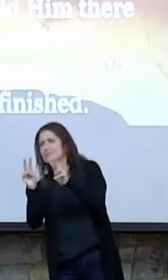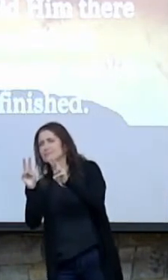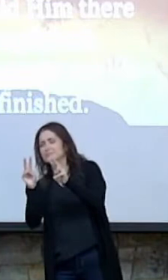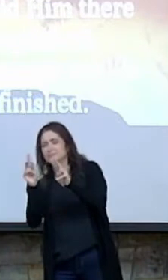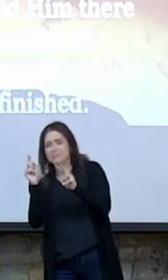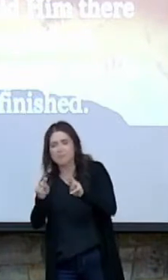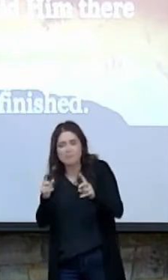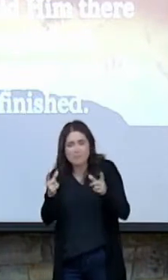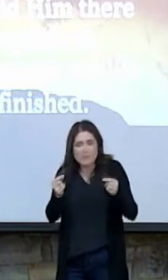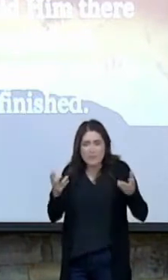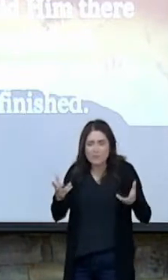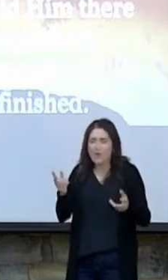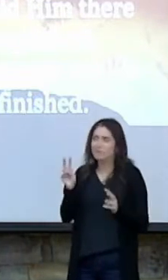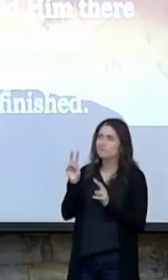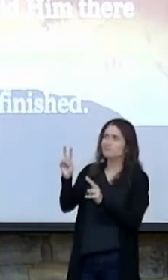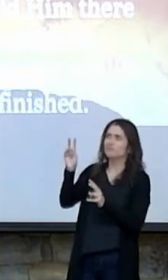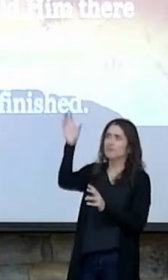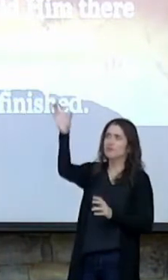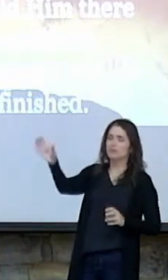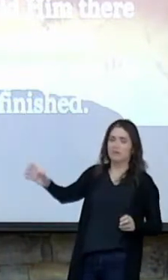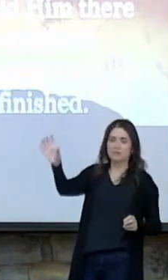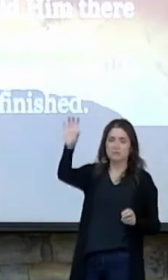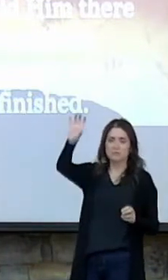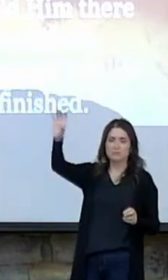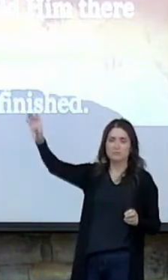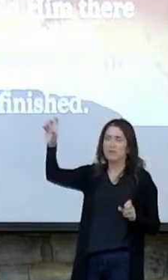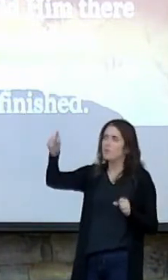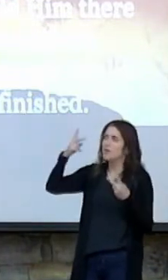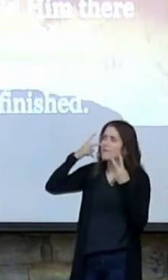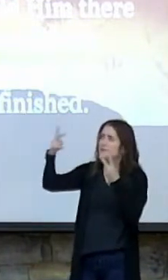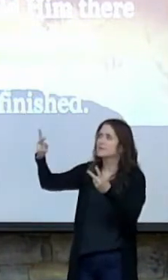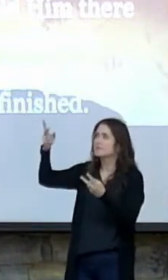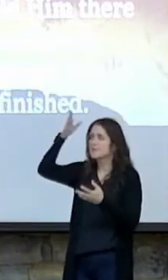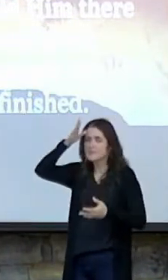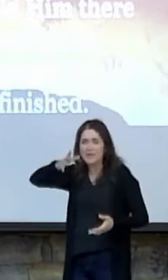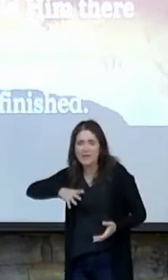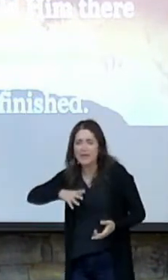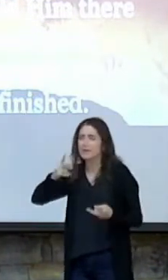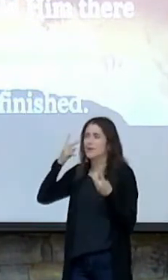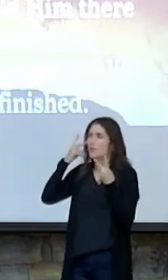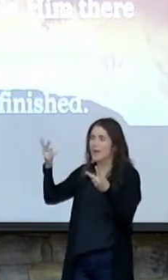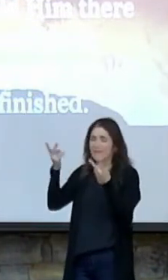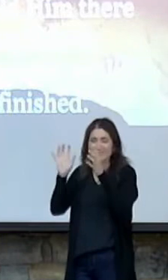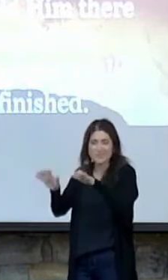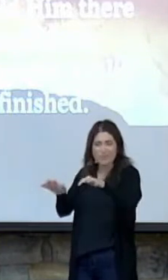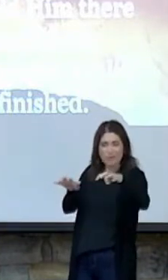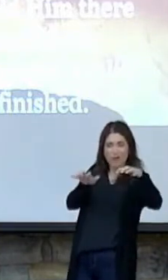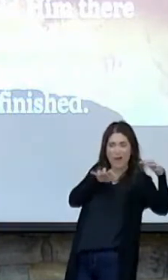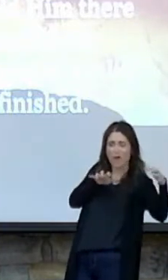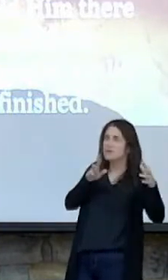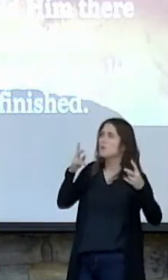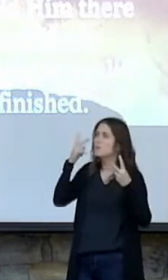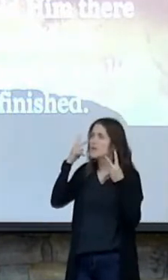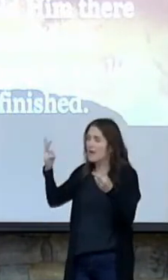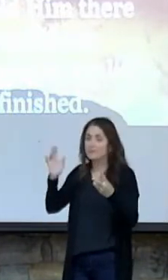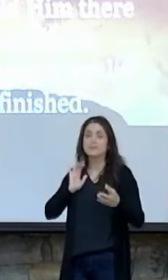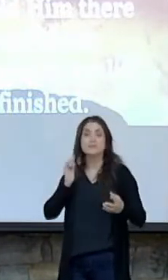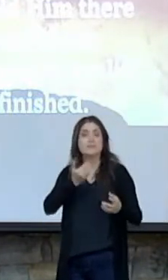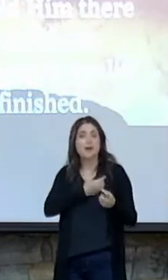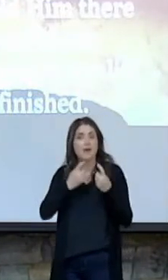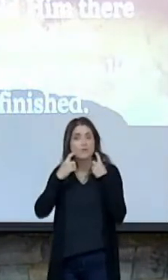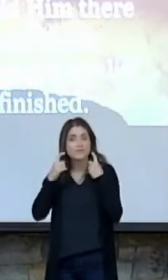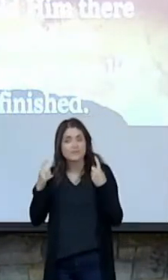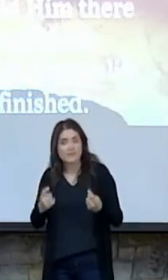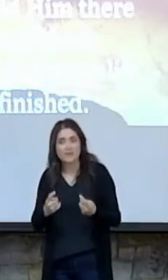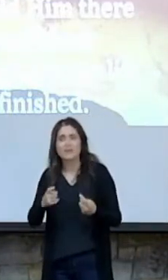and we have to see the man and we have to see the crowd and we have to see our sin and we